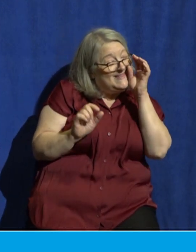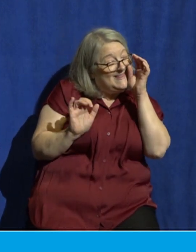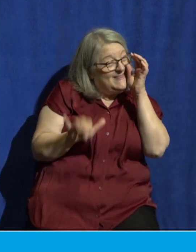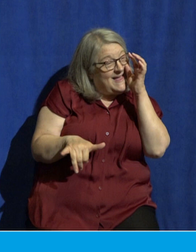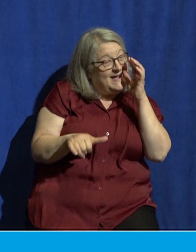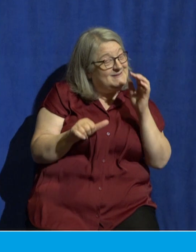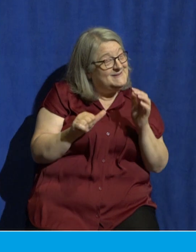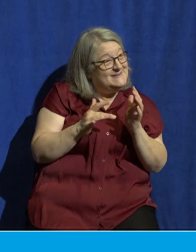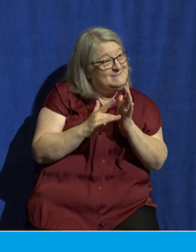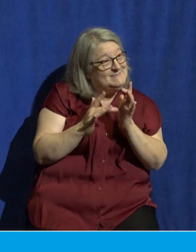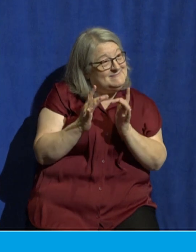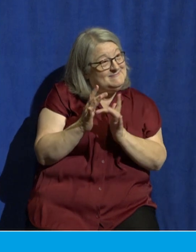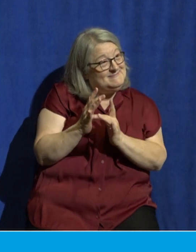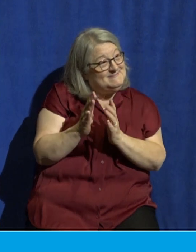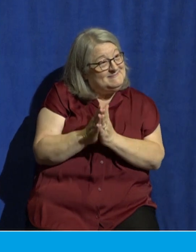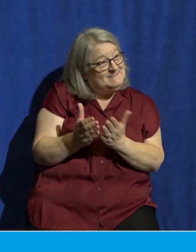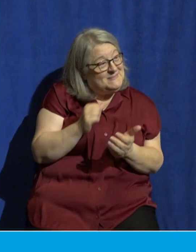I'm gonna still hang on to some of this sage